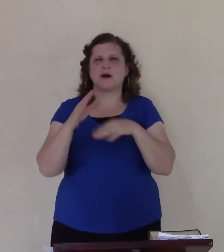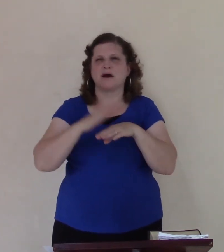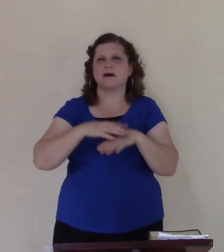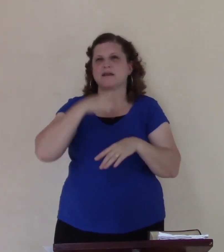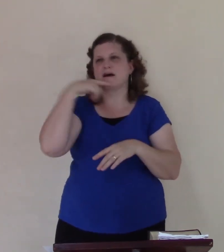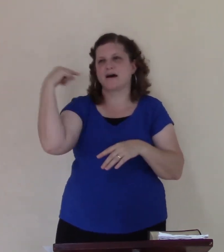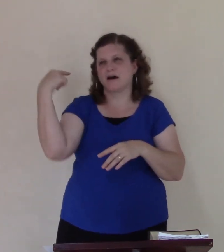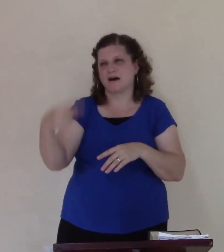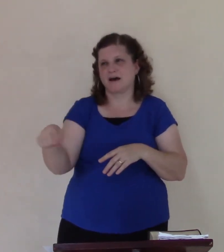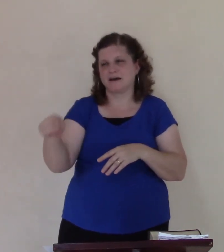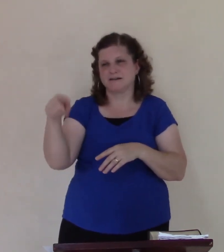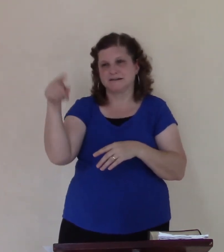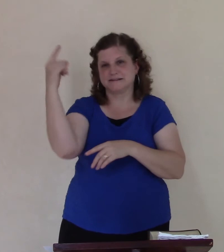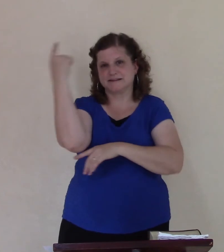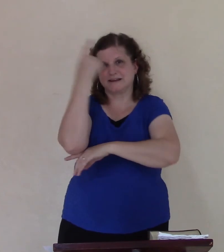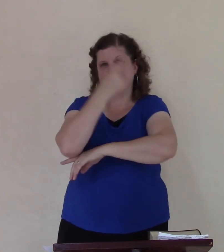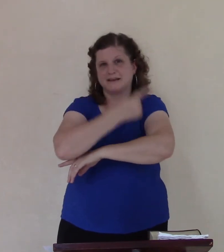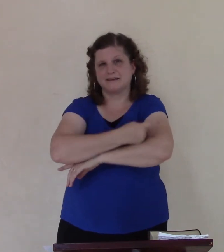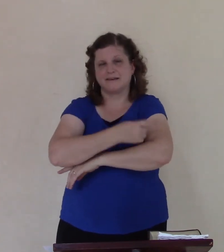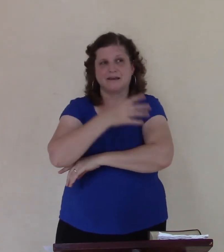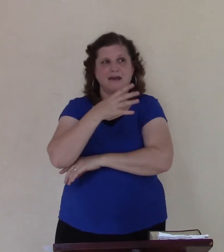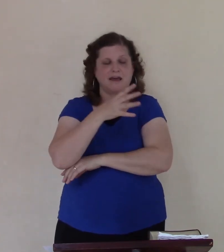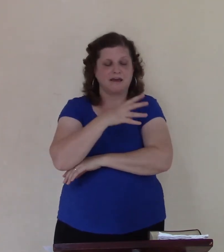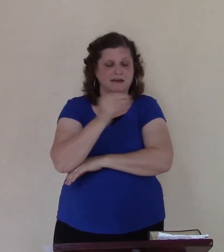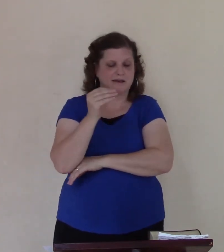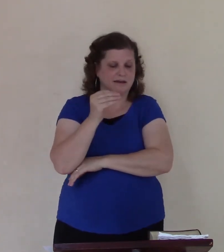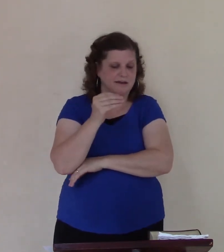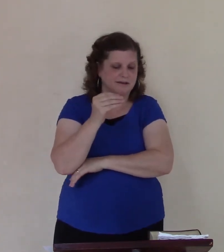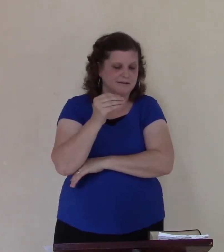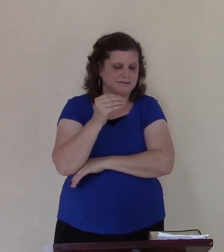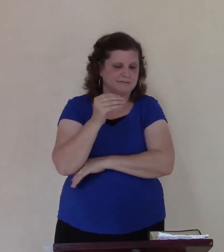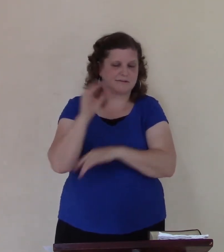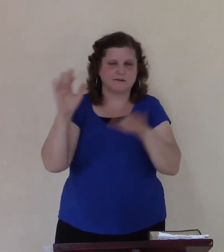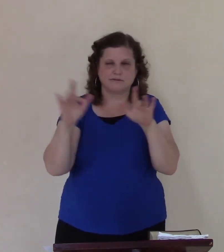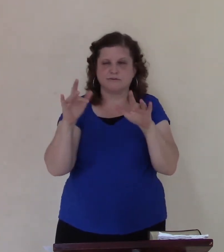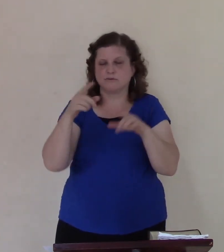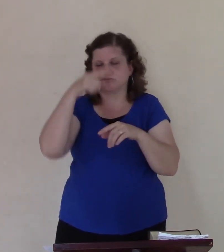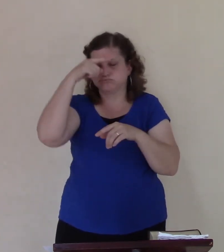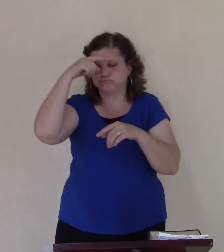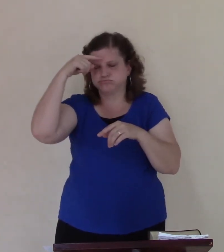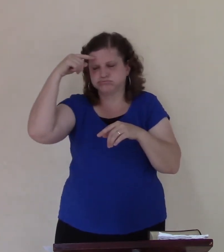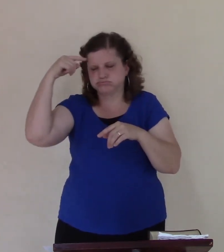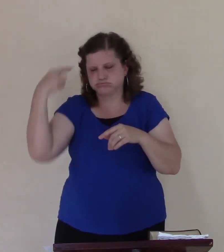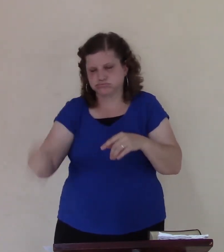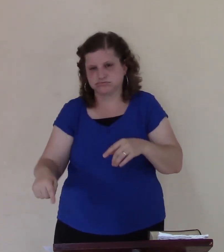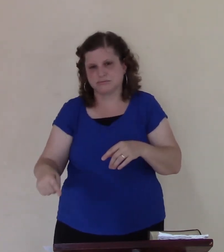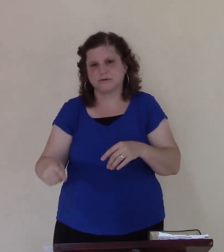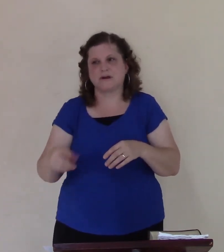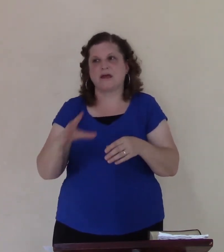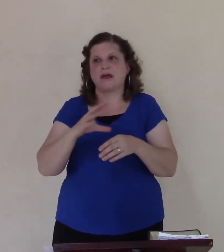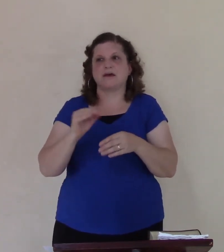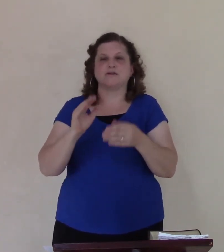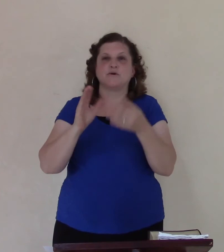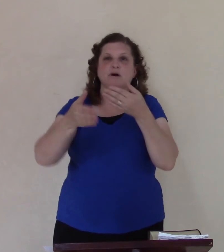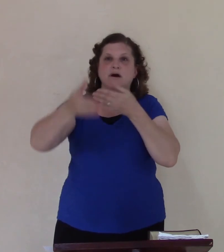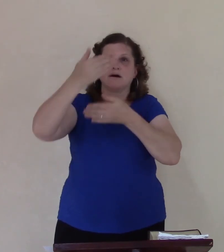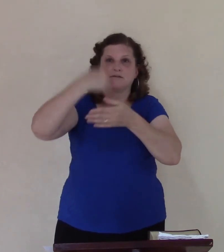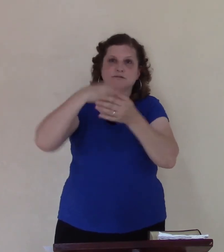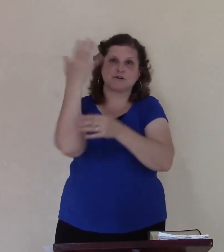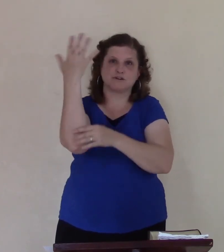feel refreshed huh you feel like life is going back to it especially here on Eve when every young that sun